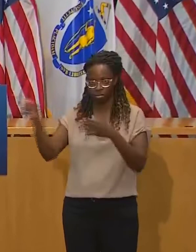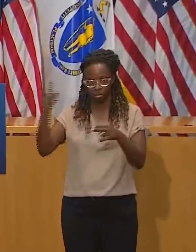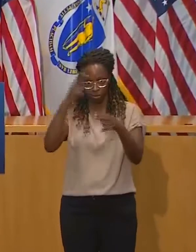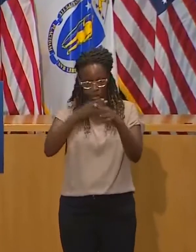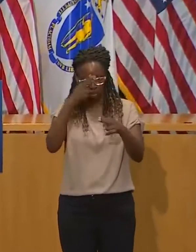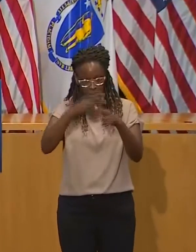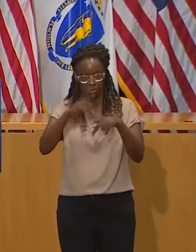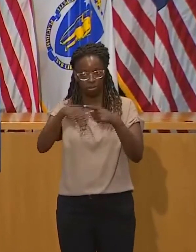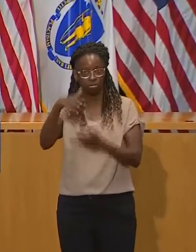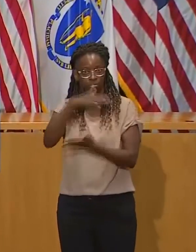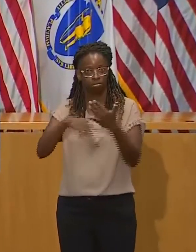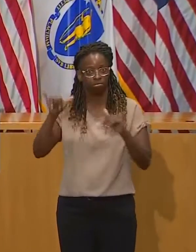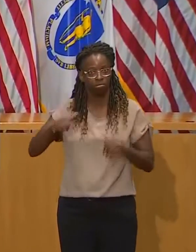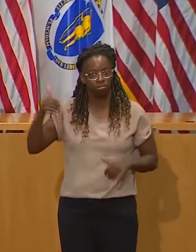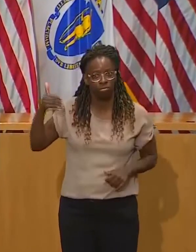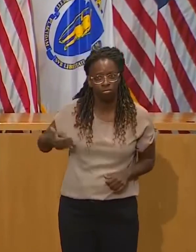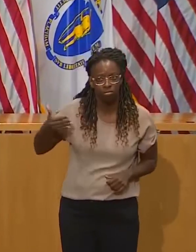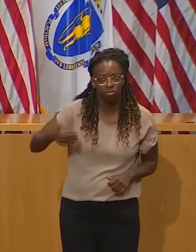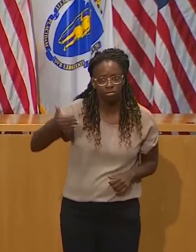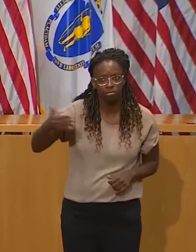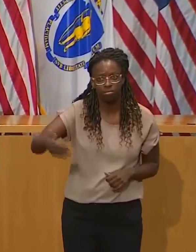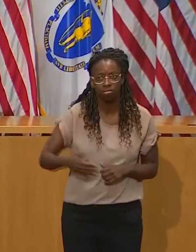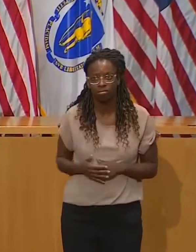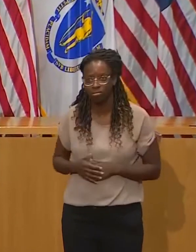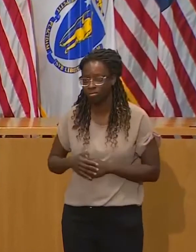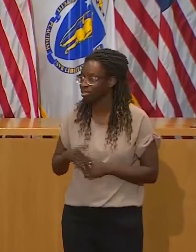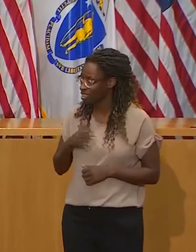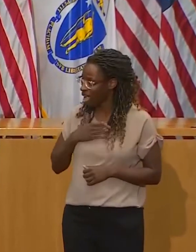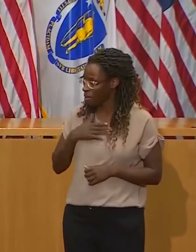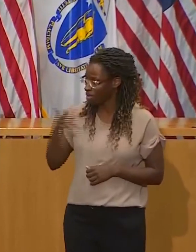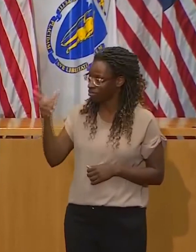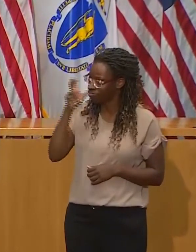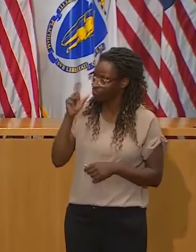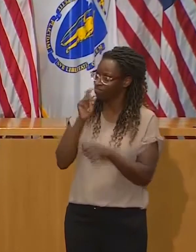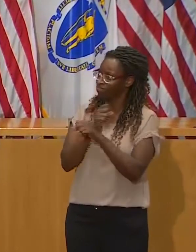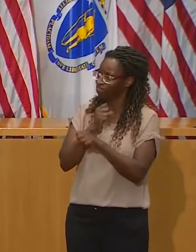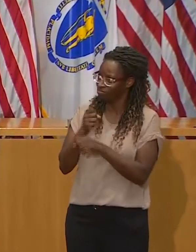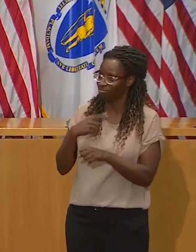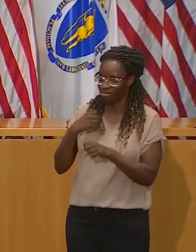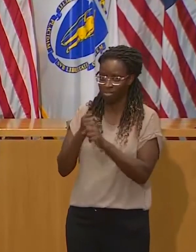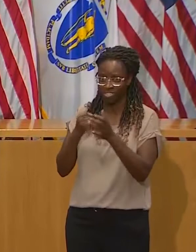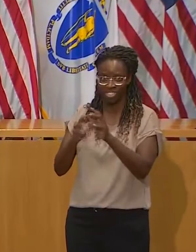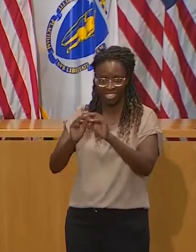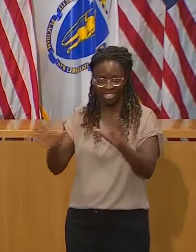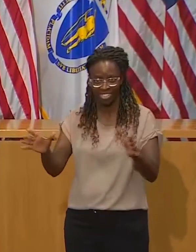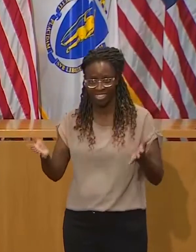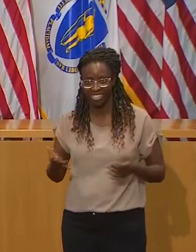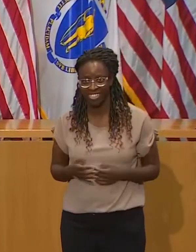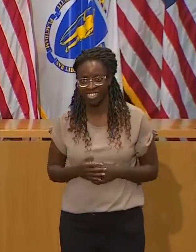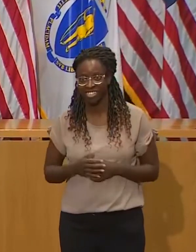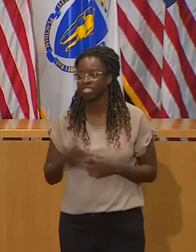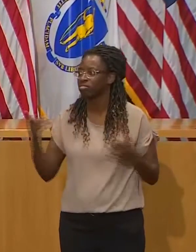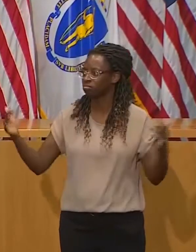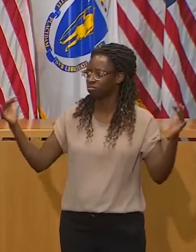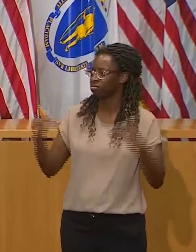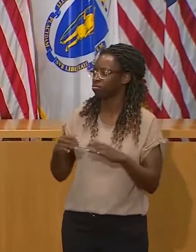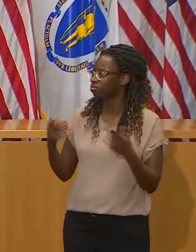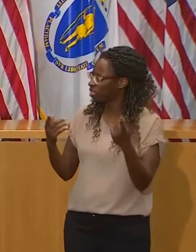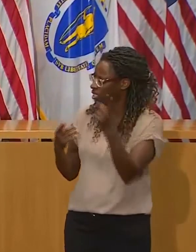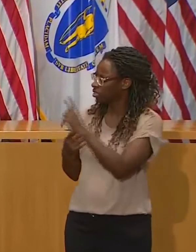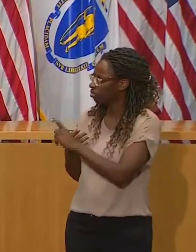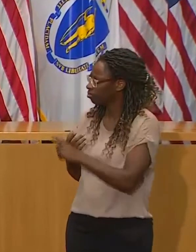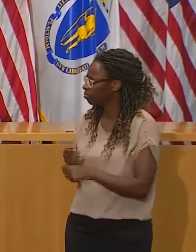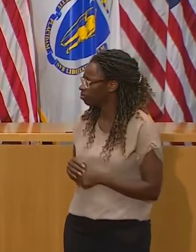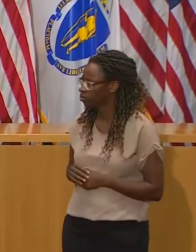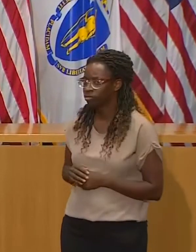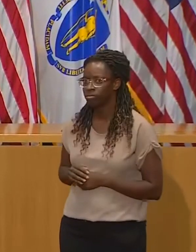a new party or a new gathering shutting down a school or something else all the time. We're hearing about it all the time. The people in